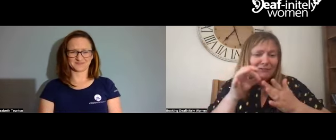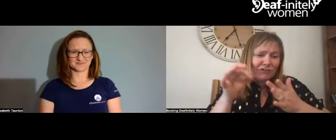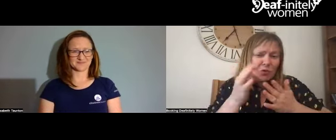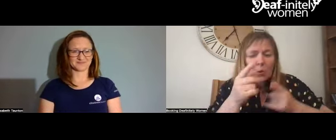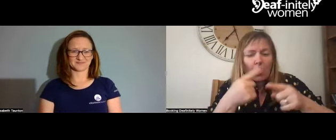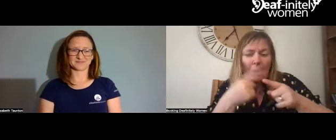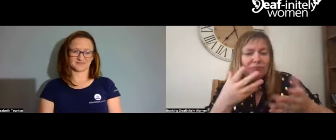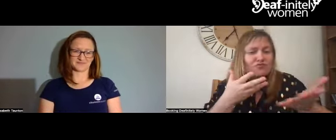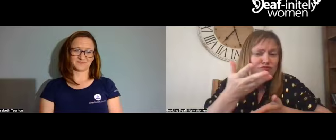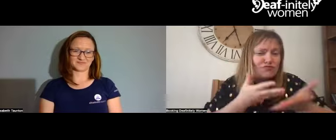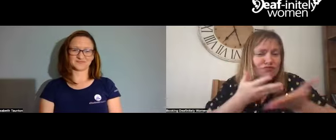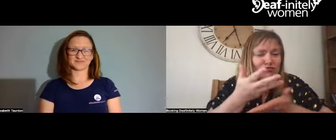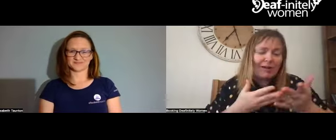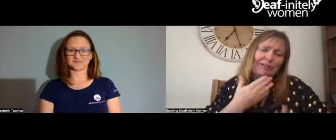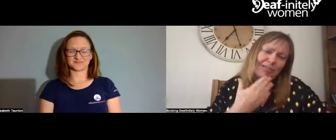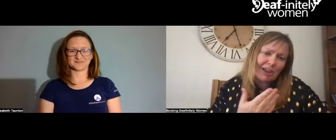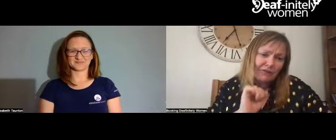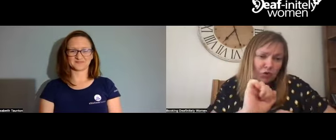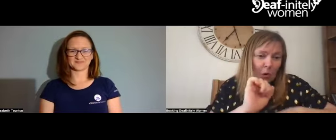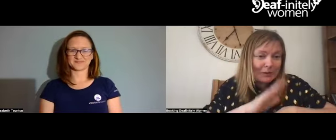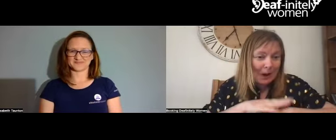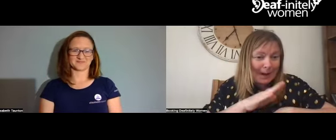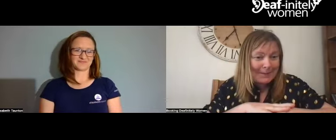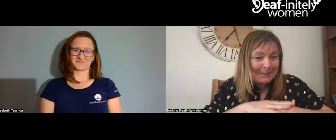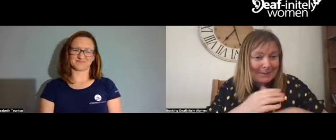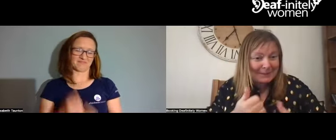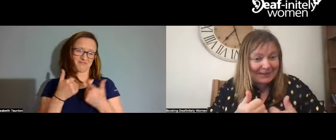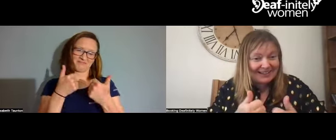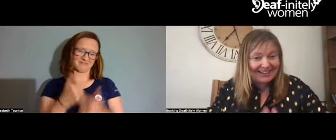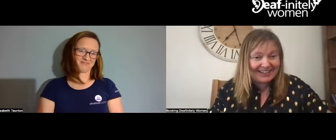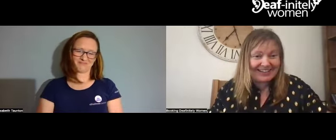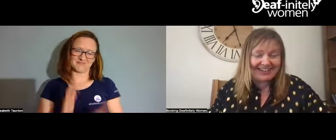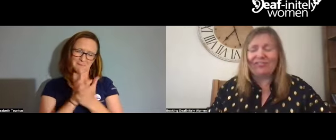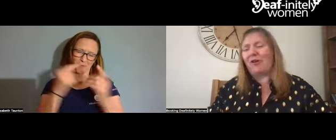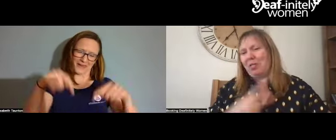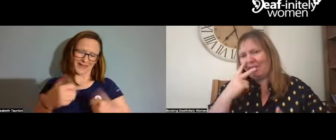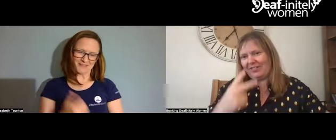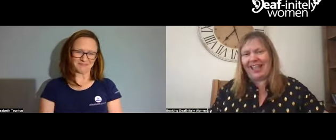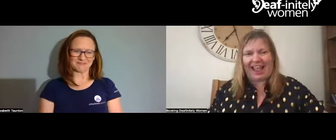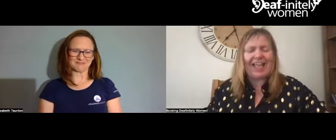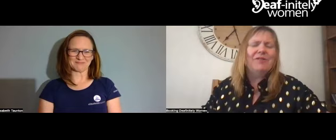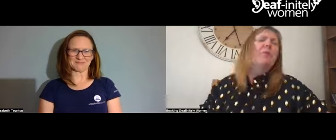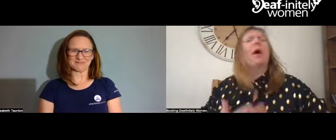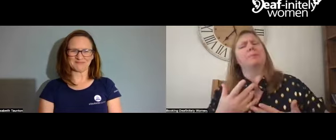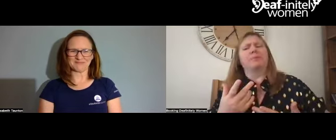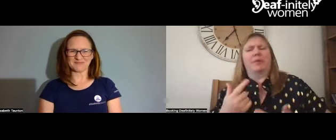Thank you for coming for this quick interview. I appreciate your time. I'm happy to be here.